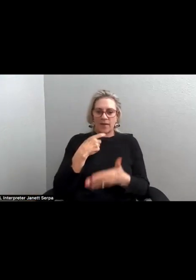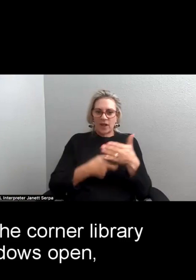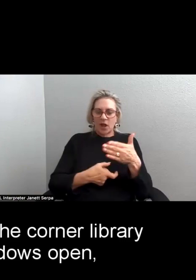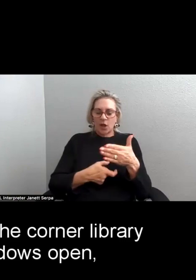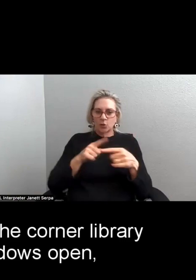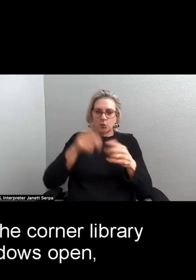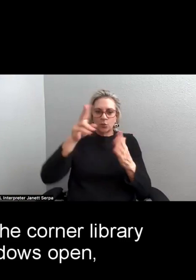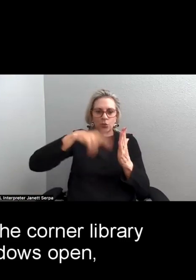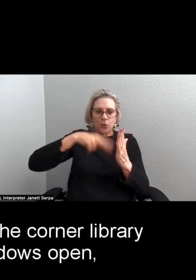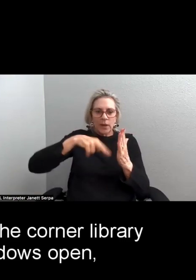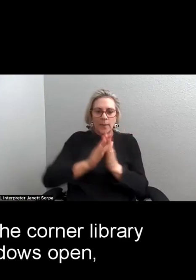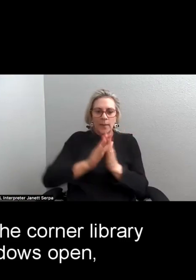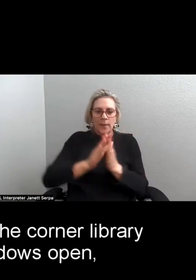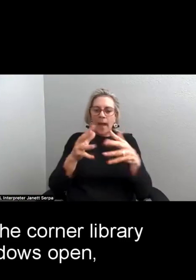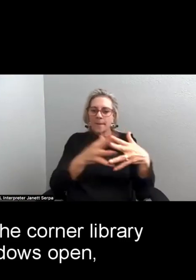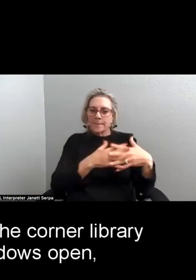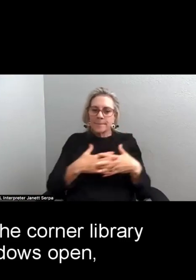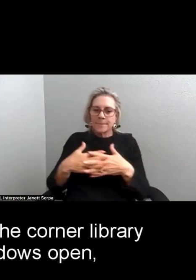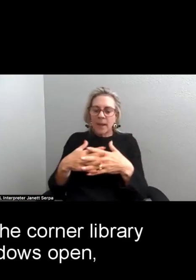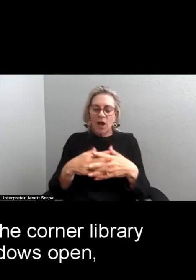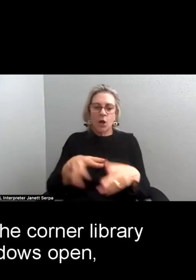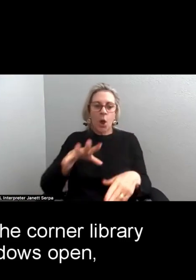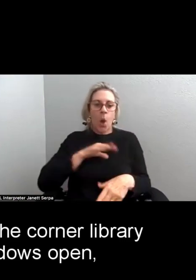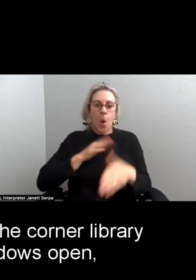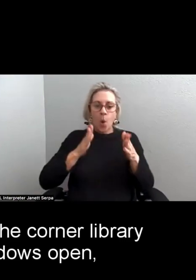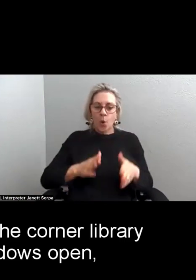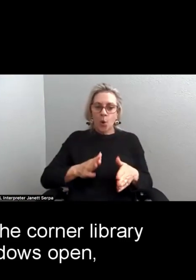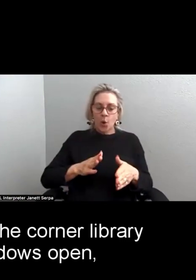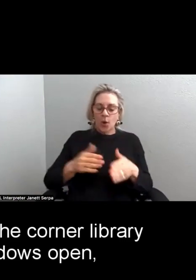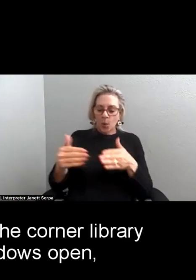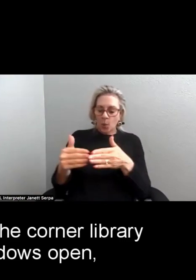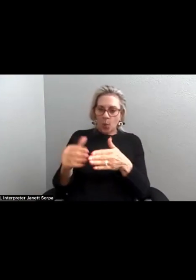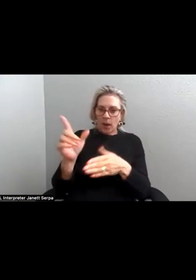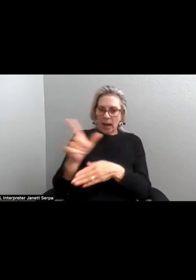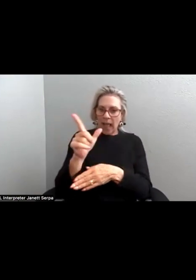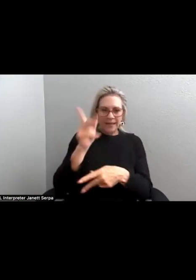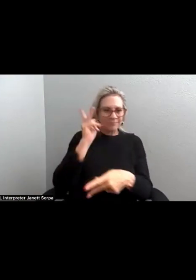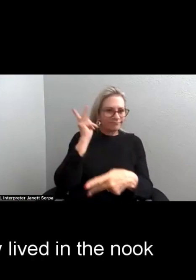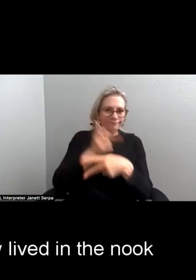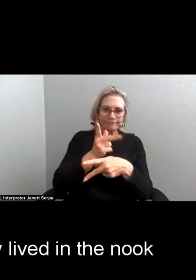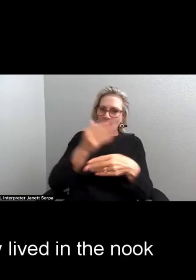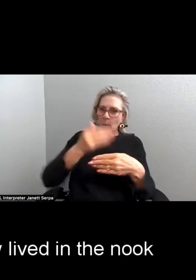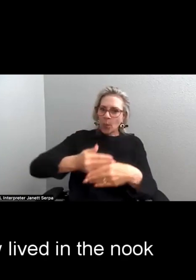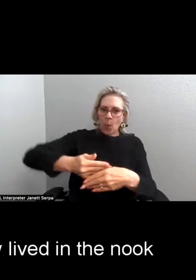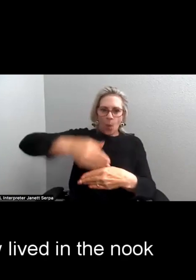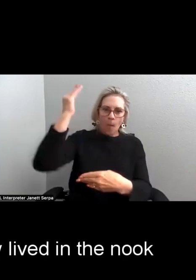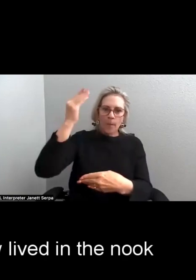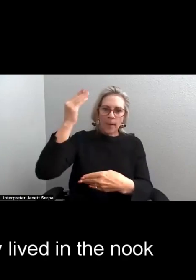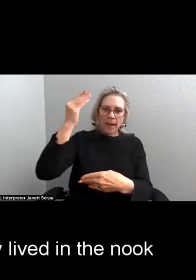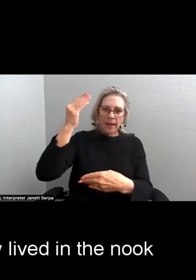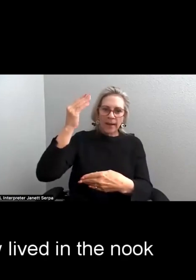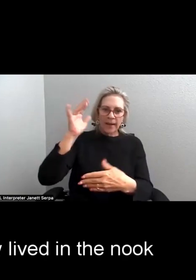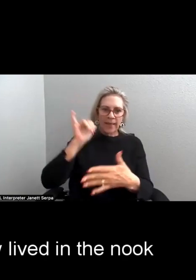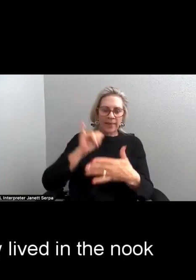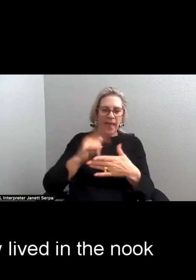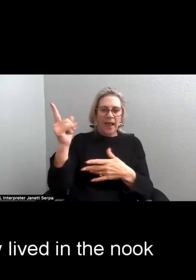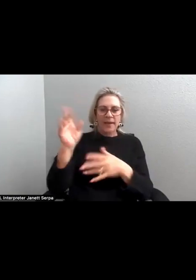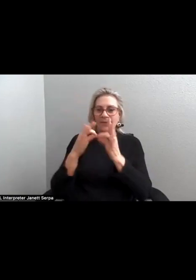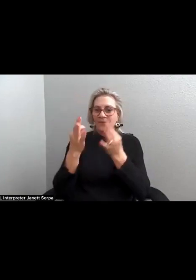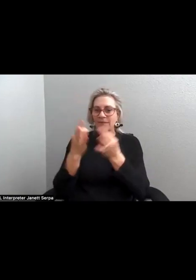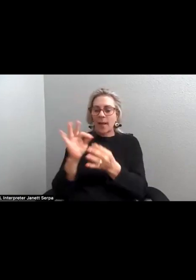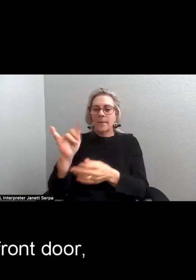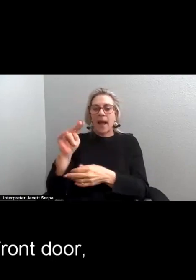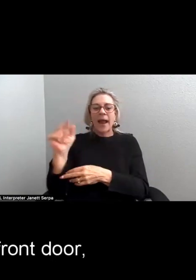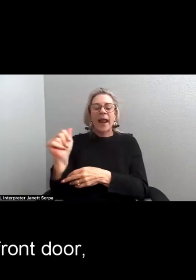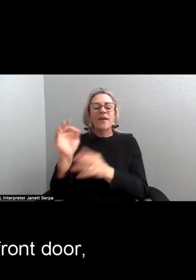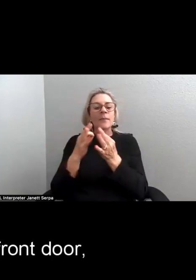that the owner of the corner library kept his windows open, that a minor family lived in the nook